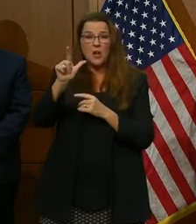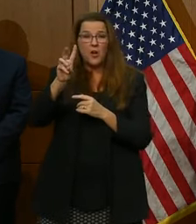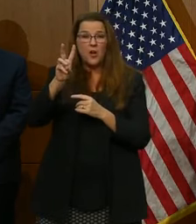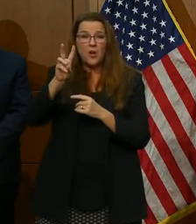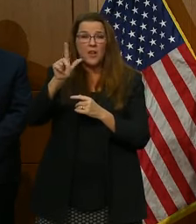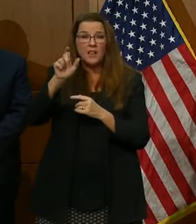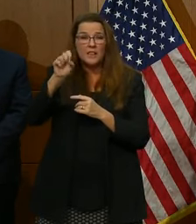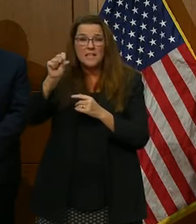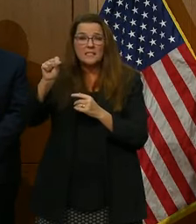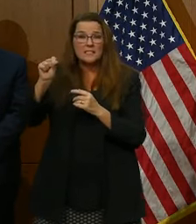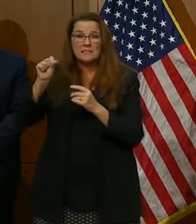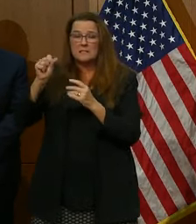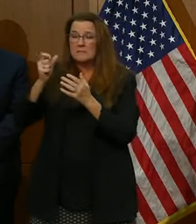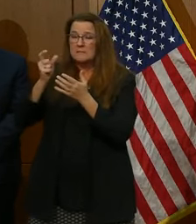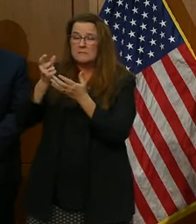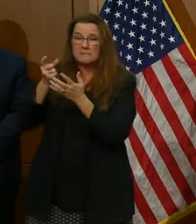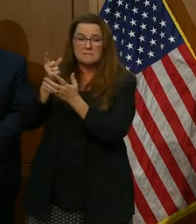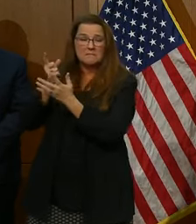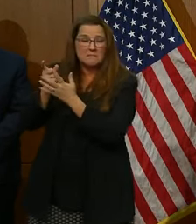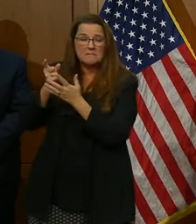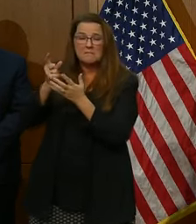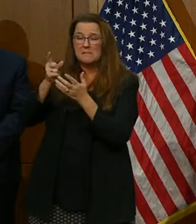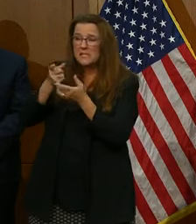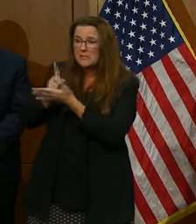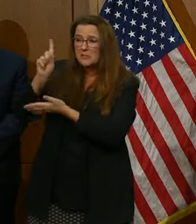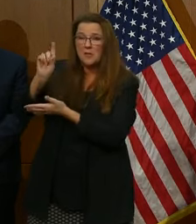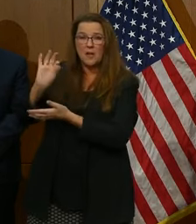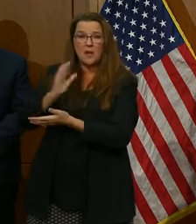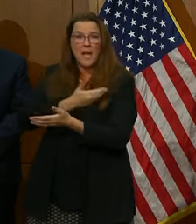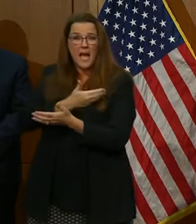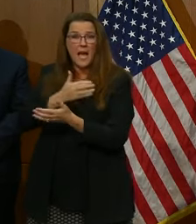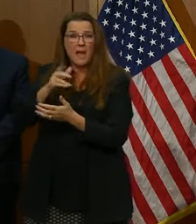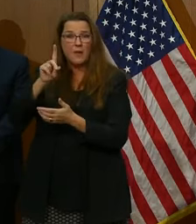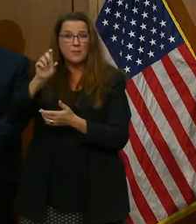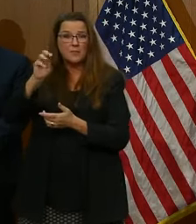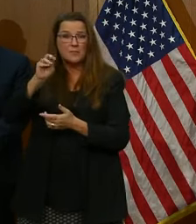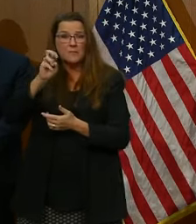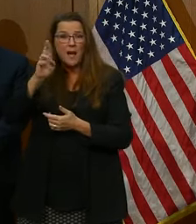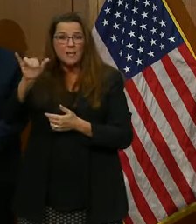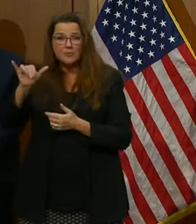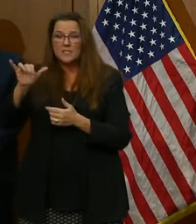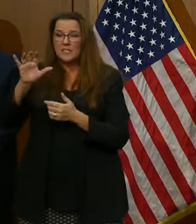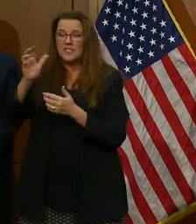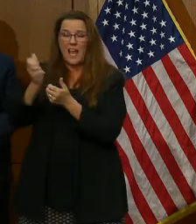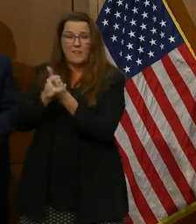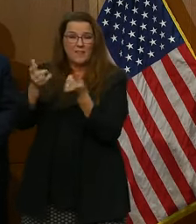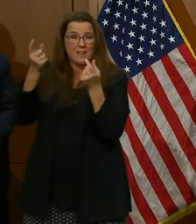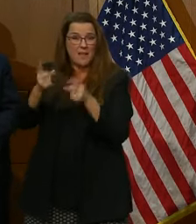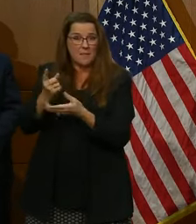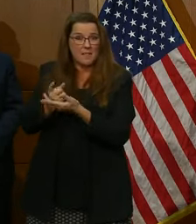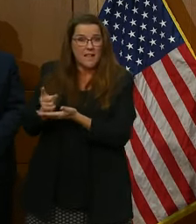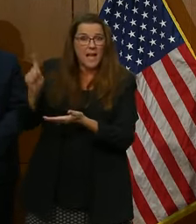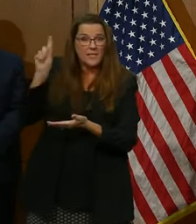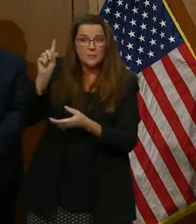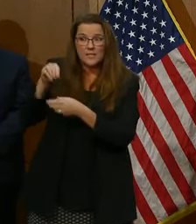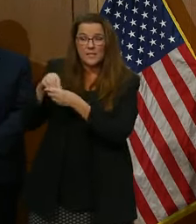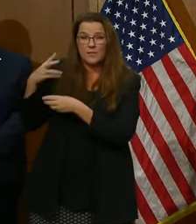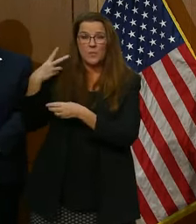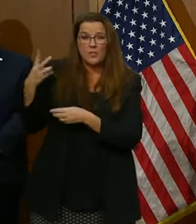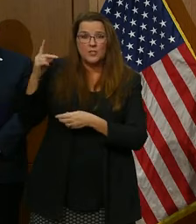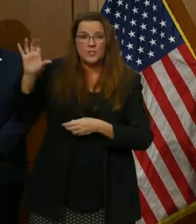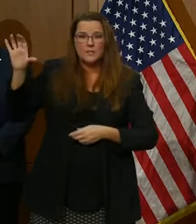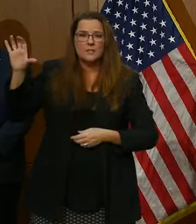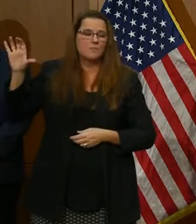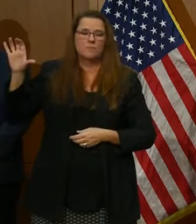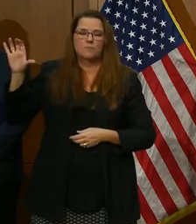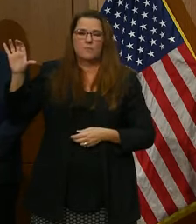insurrection, and assault on democracy and its institutions that unfolded last week in Washington, D.C. will